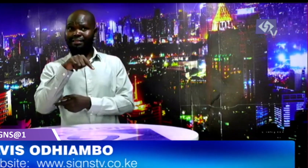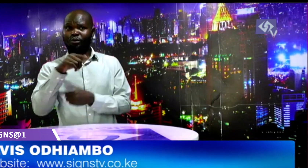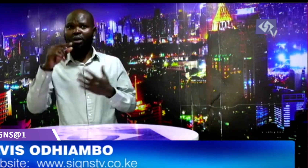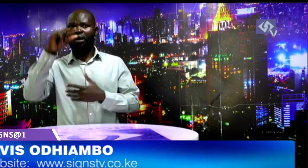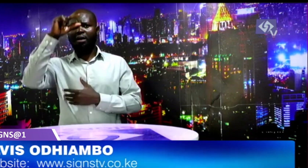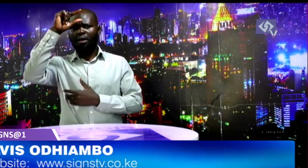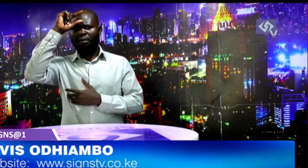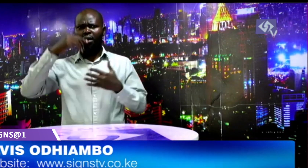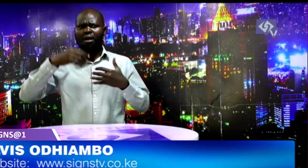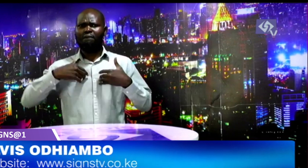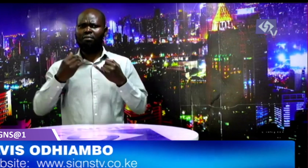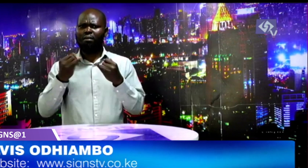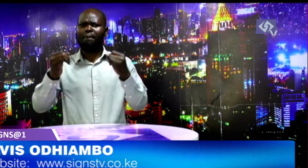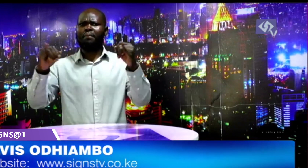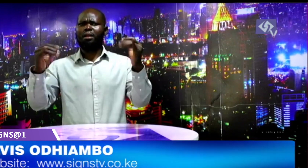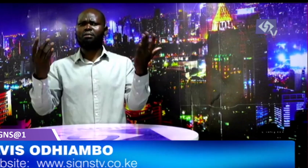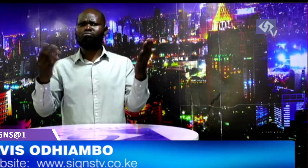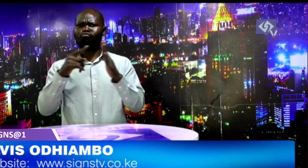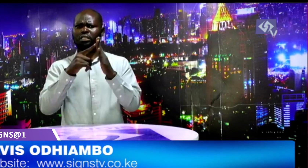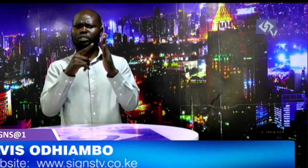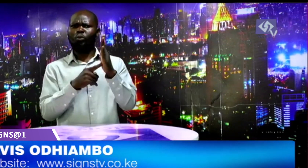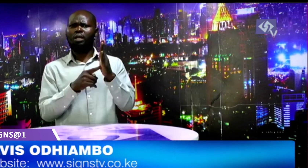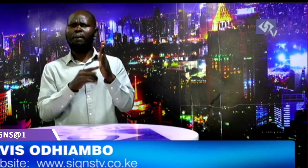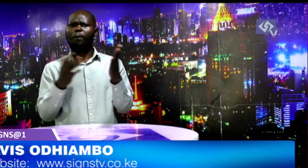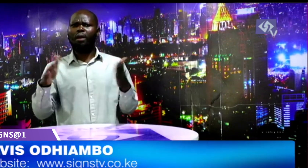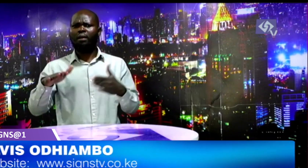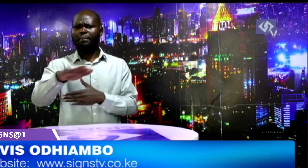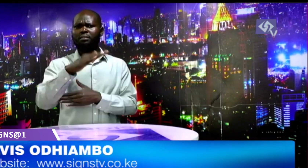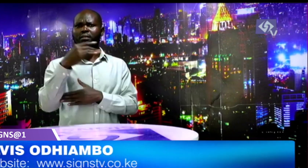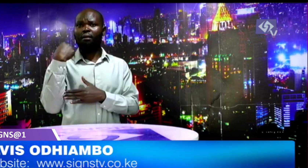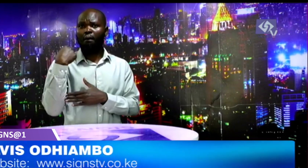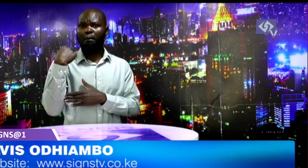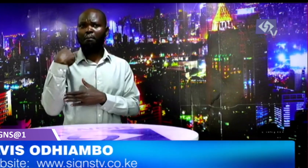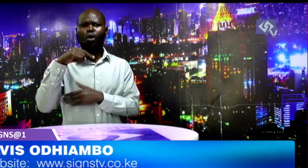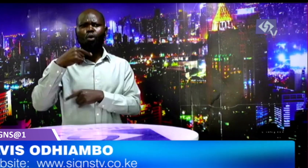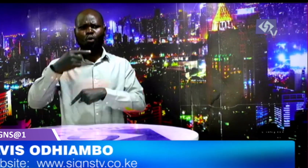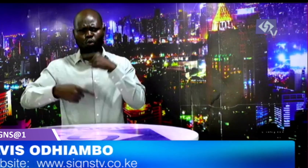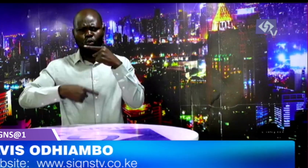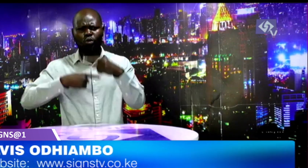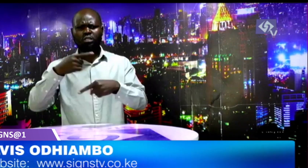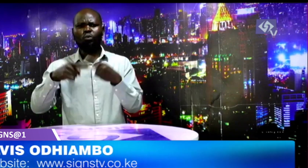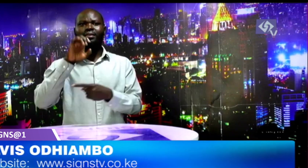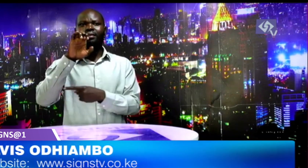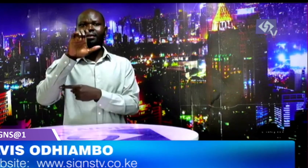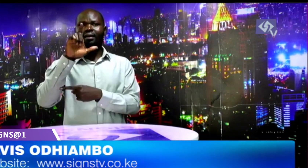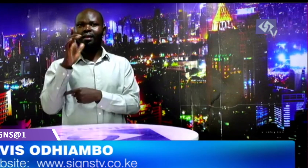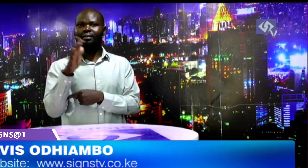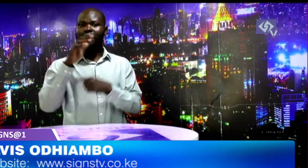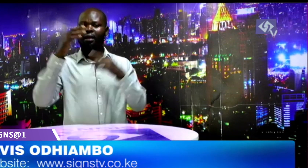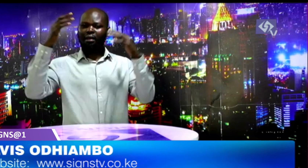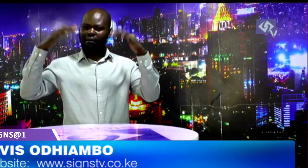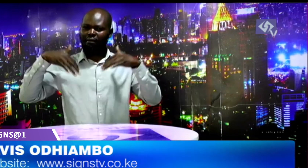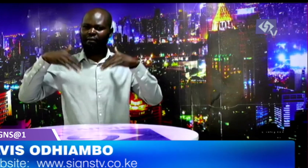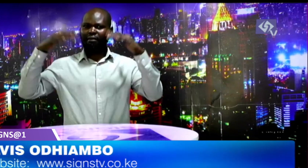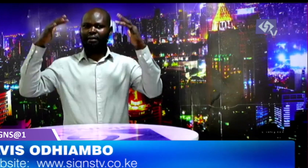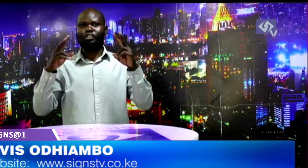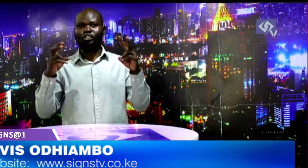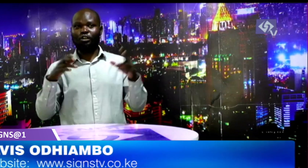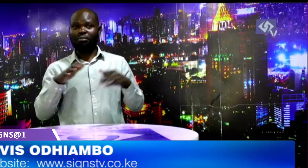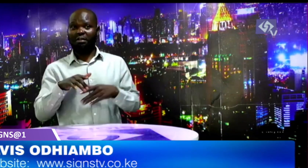deputy president rigadi gashagwa announced on friday that the government has implemented a series of measures to